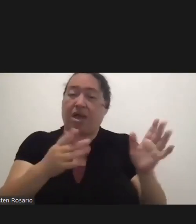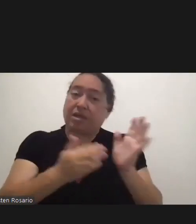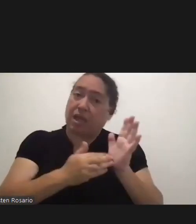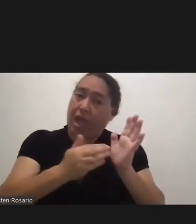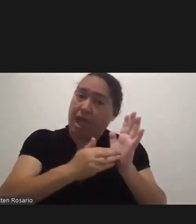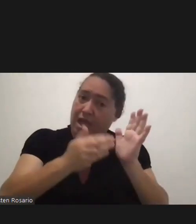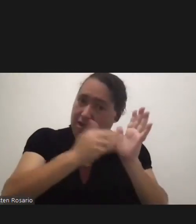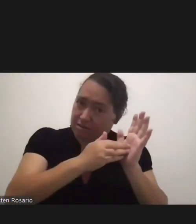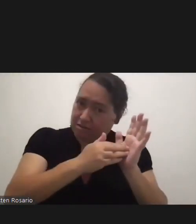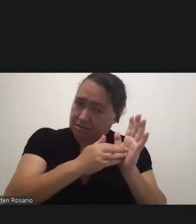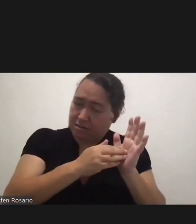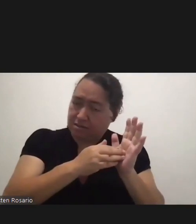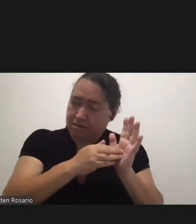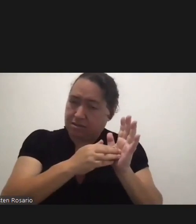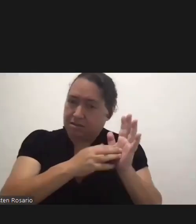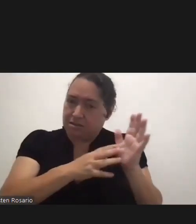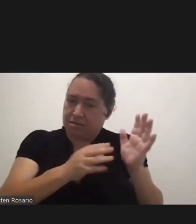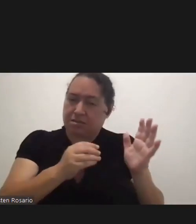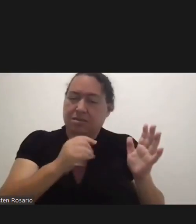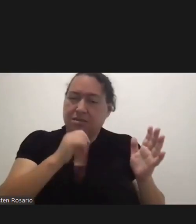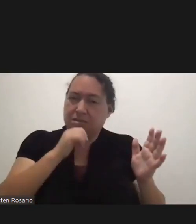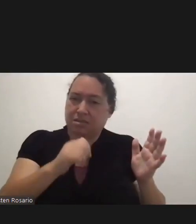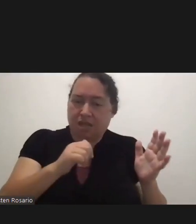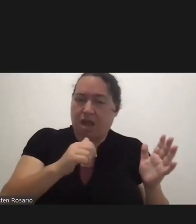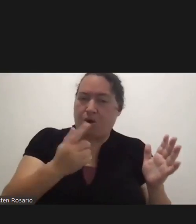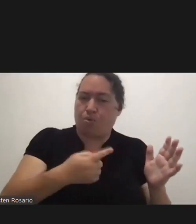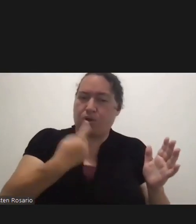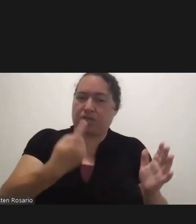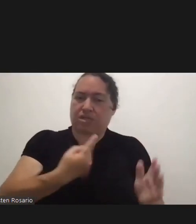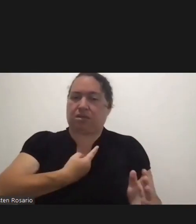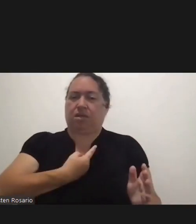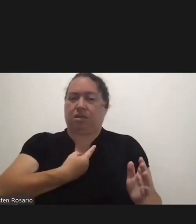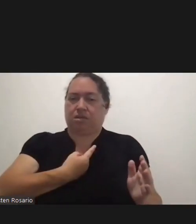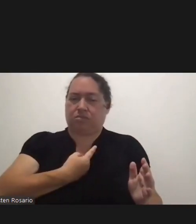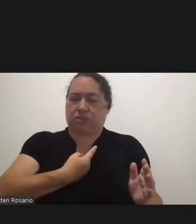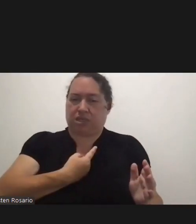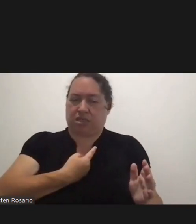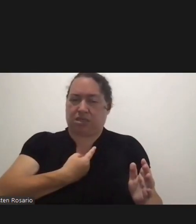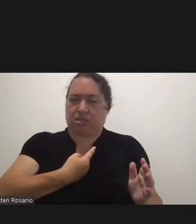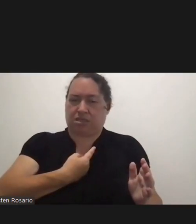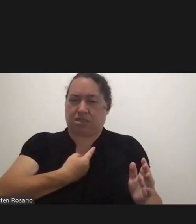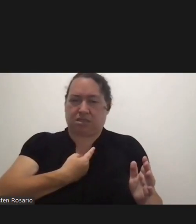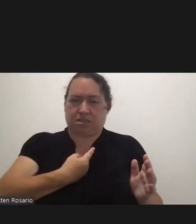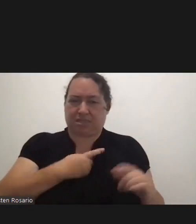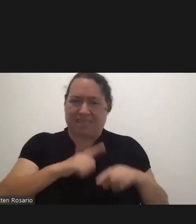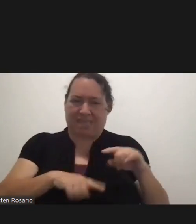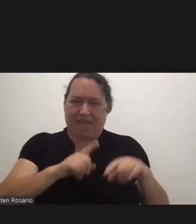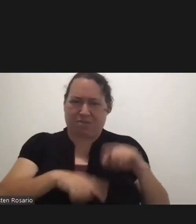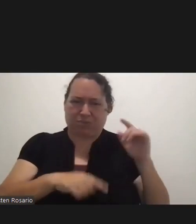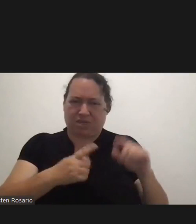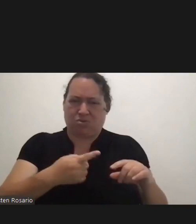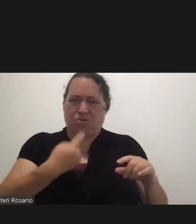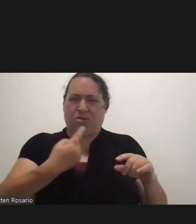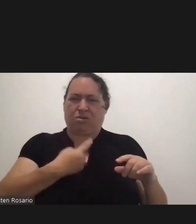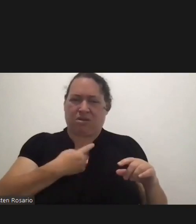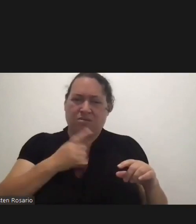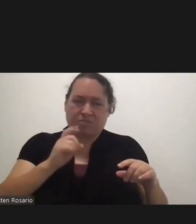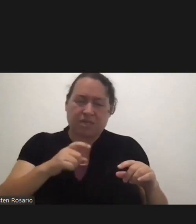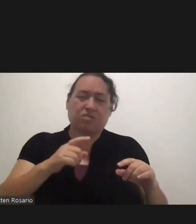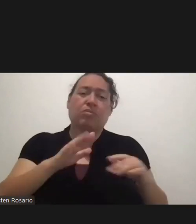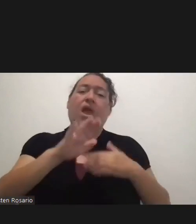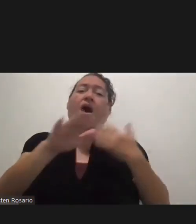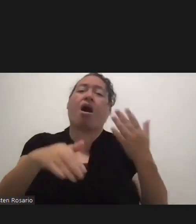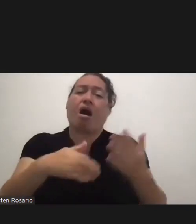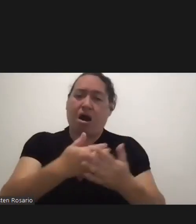it's not just me alone. It can't be, it has to be all of you